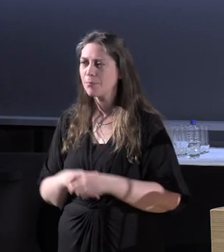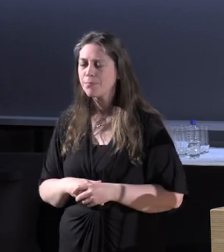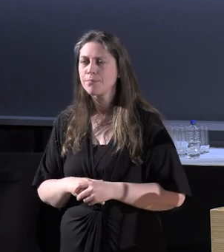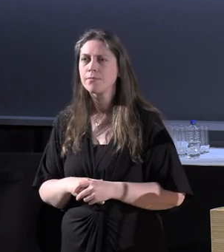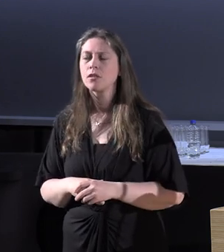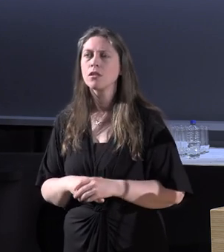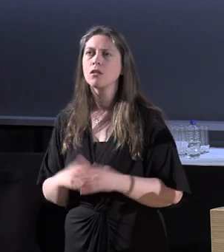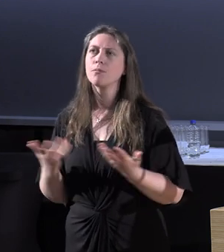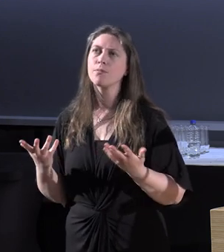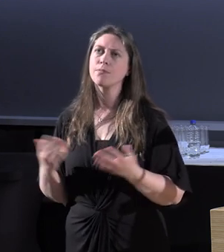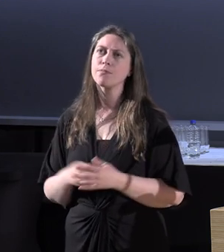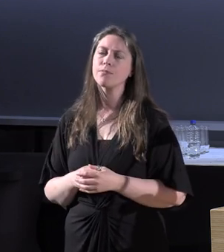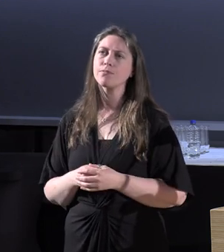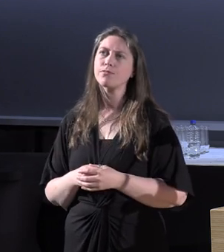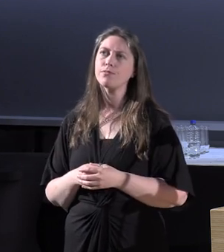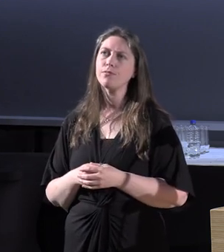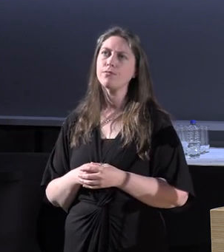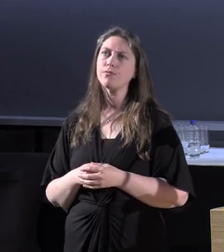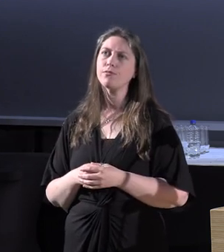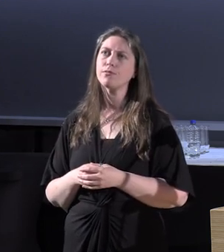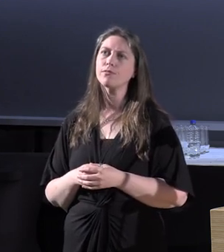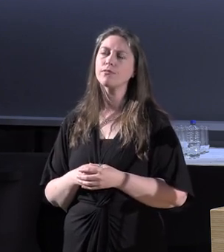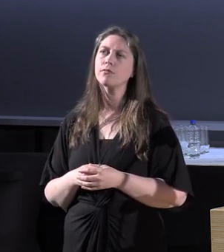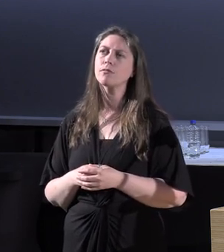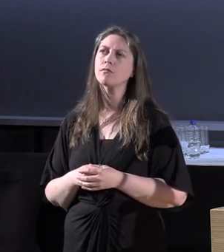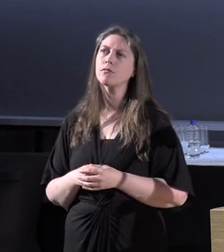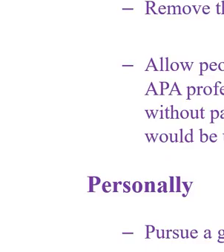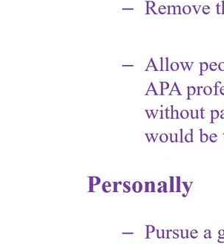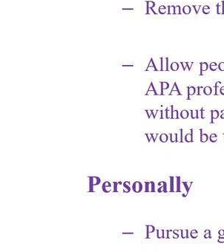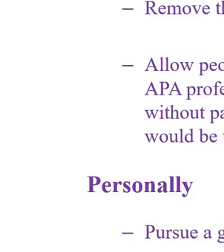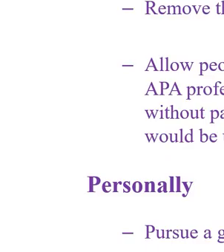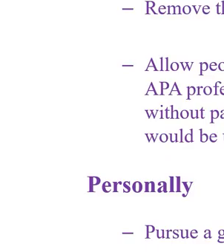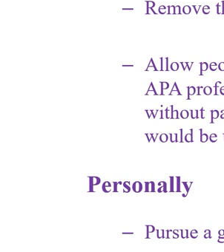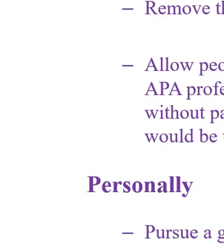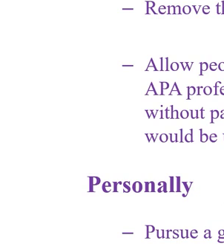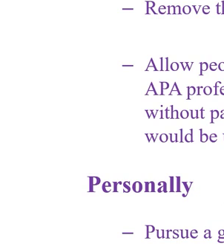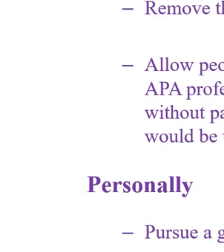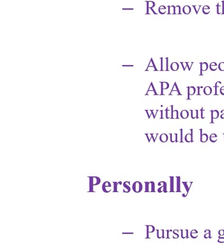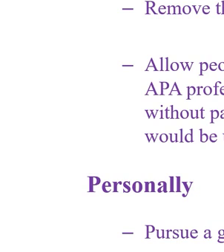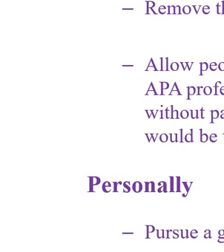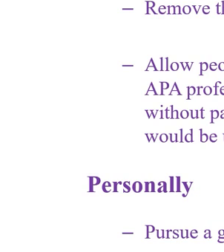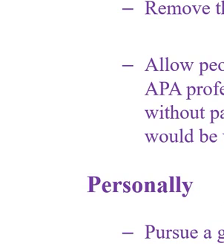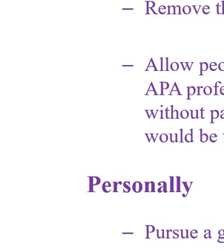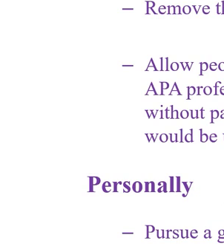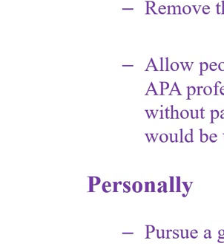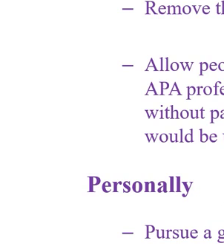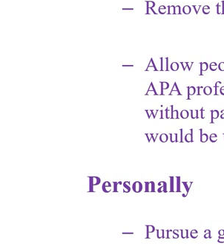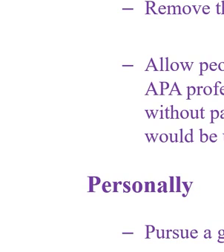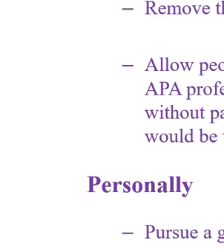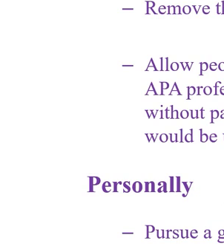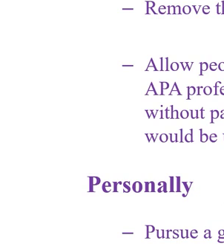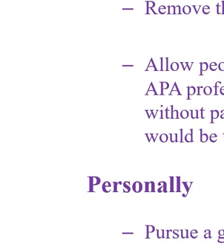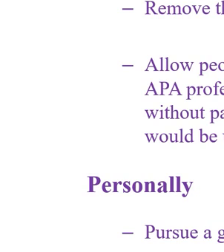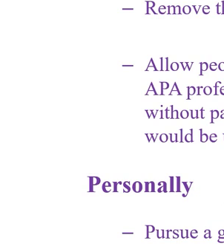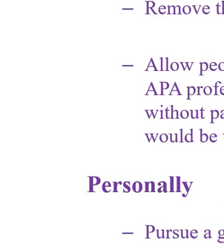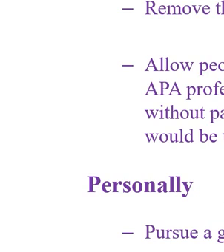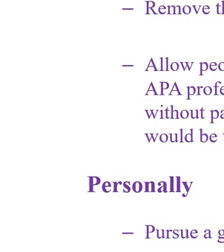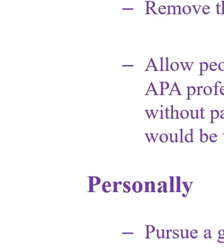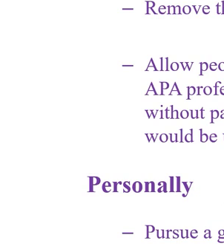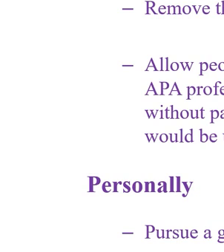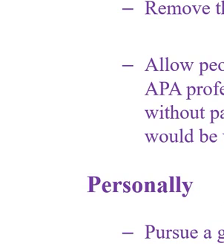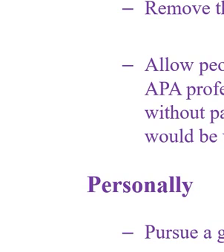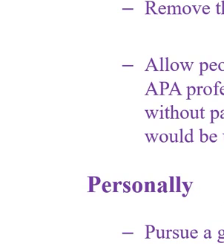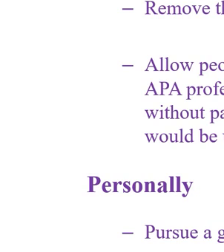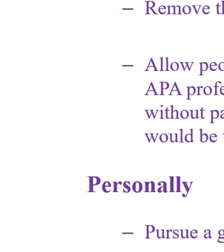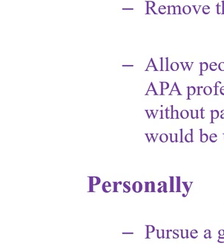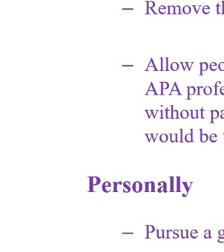So, some potential take-home message. Structural changes. Remove El Presidente. Have it